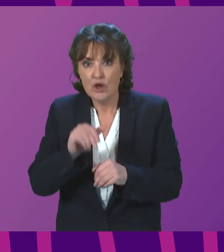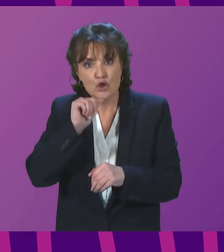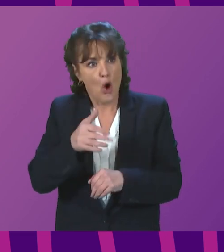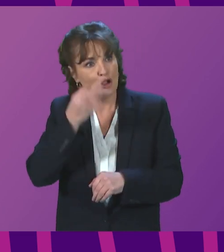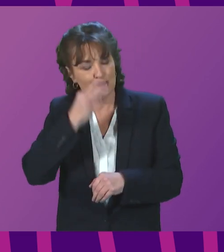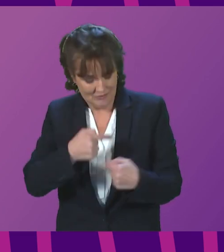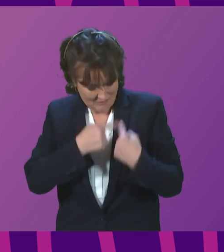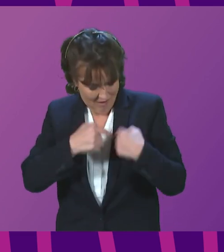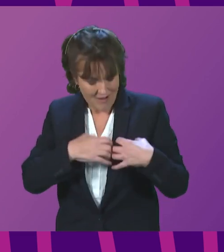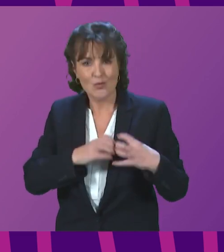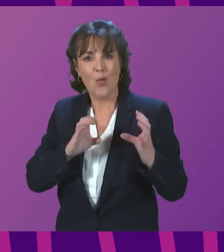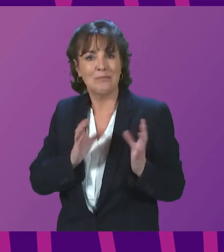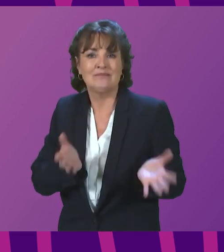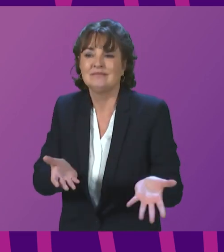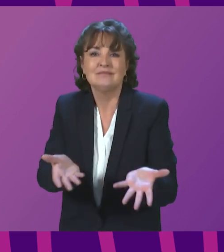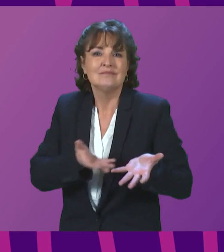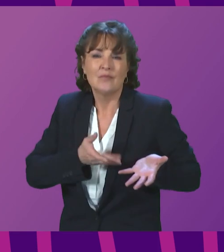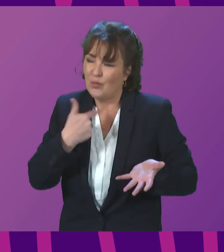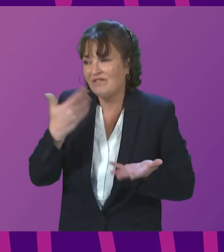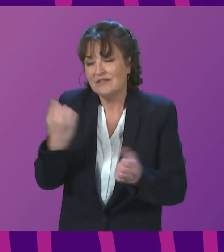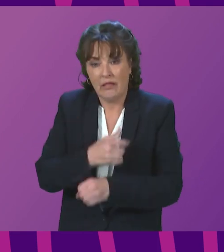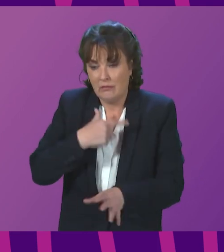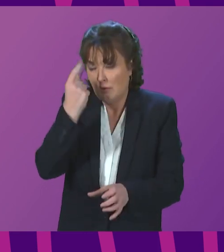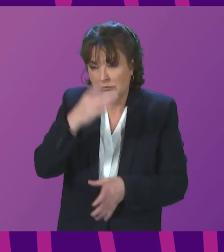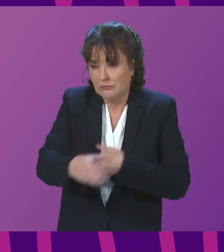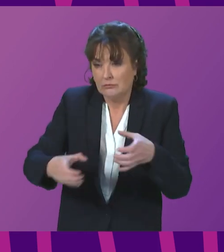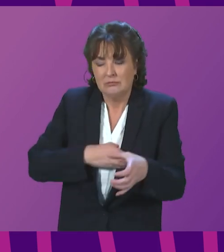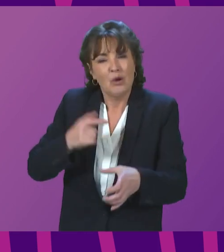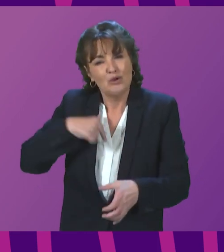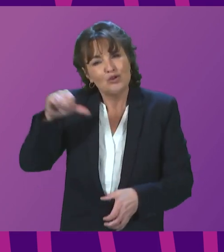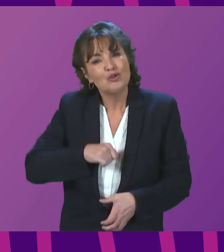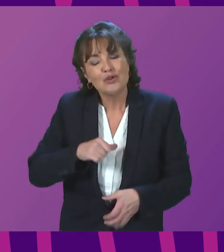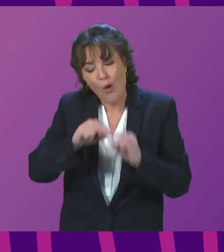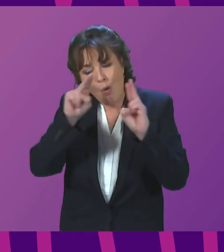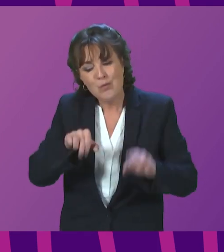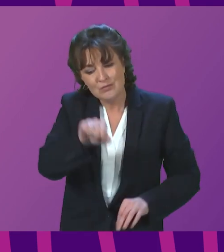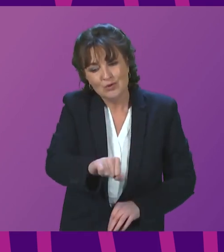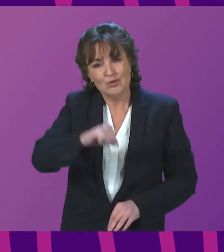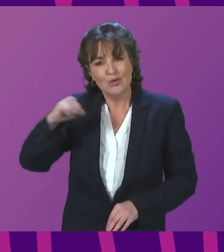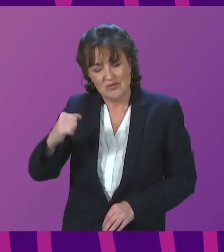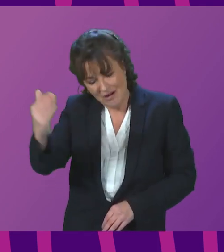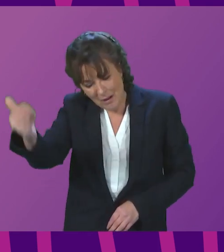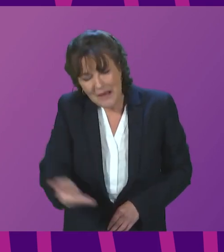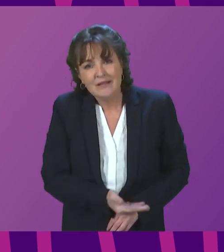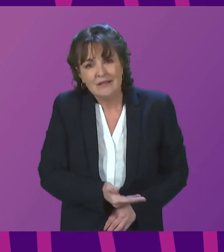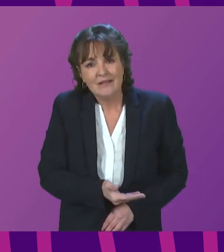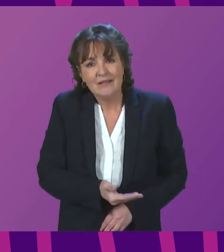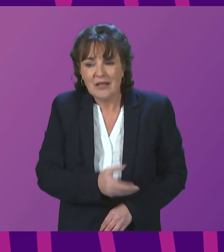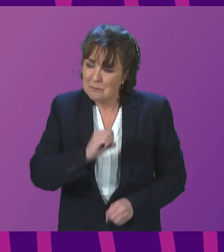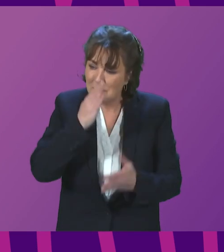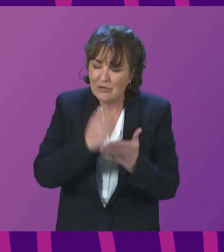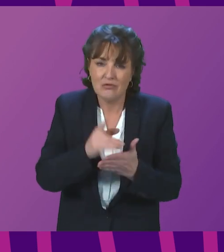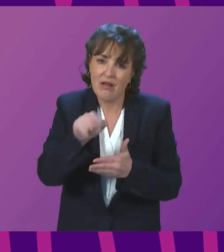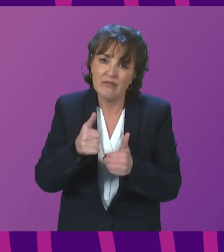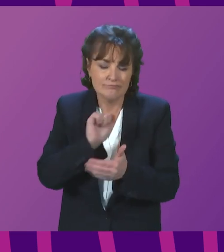opening our hearts to people in Ukraine. think we've all done that, but we're opening our doors as well, allowing people to come here and then ensuring that they